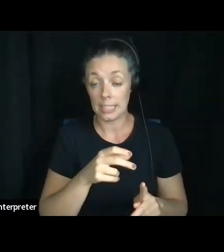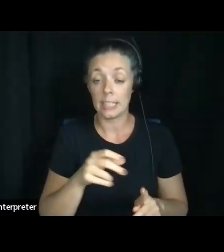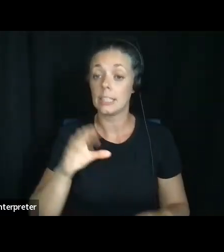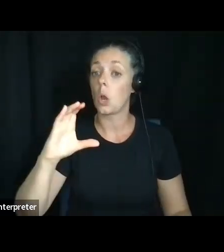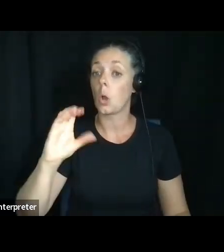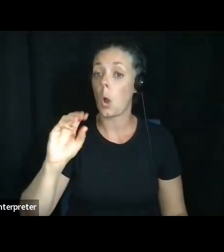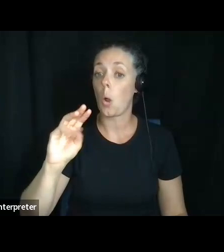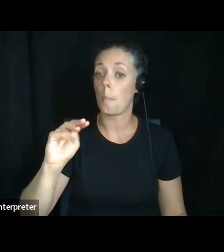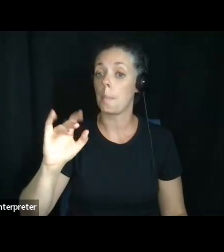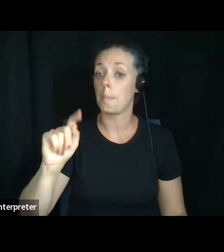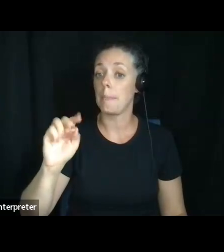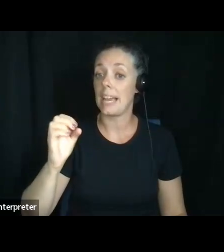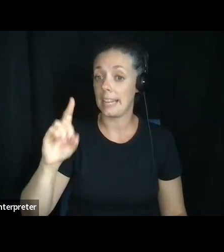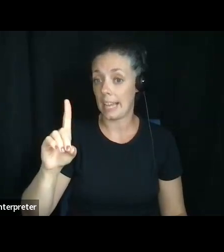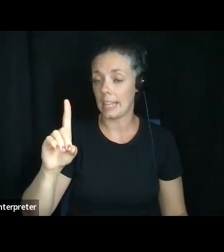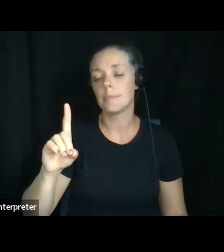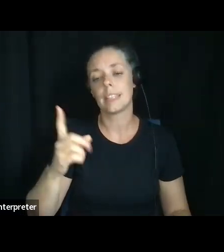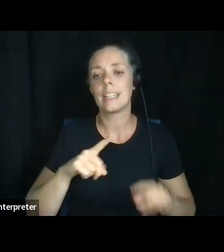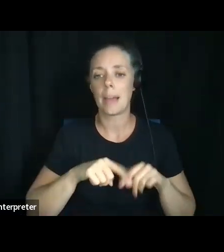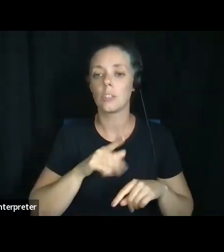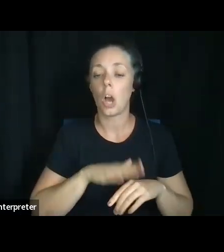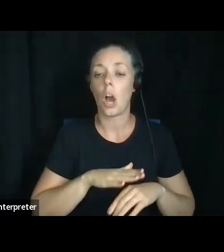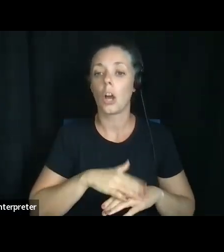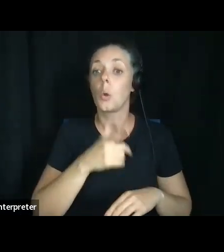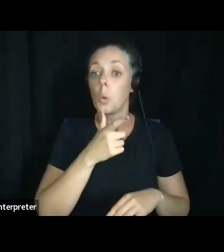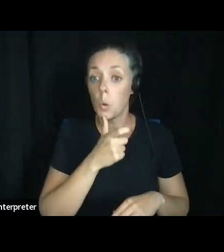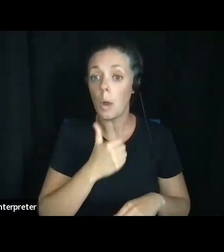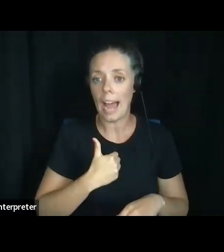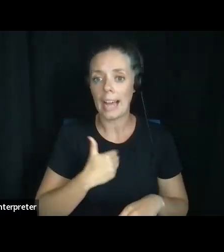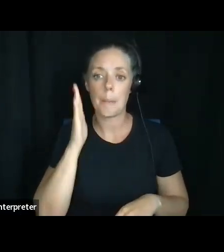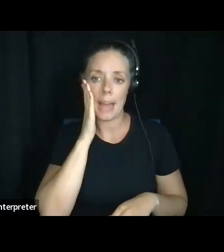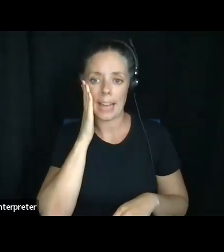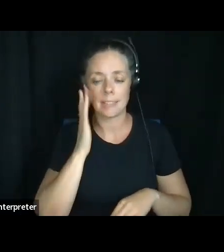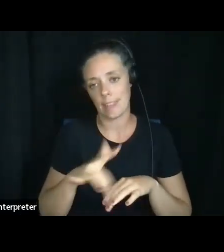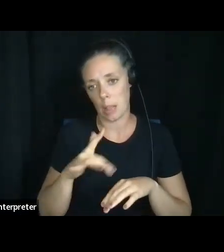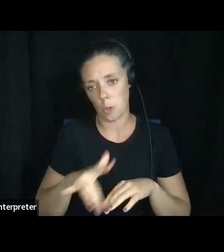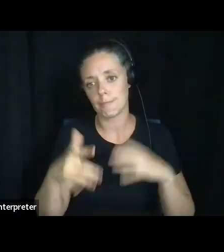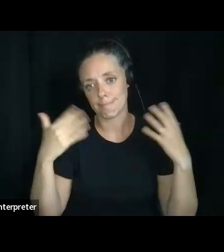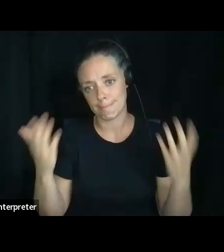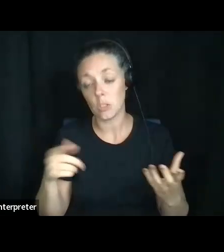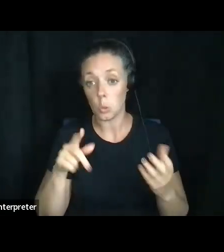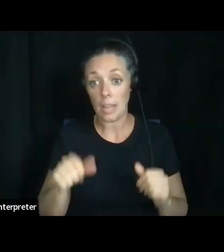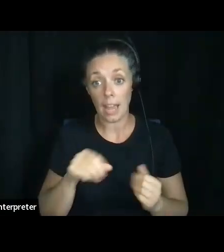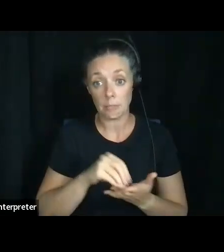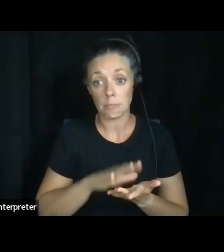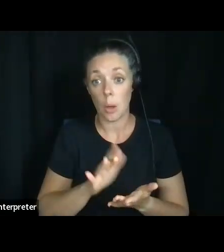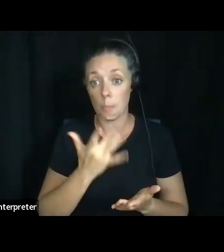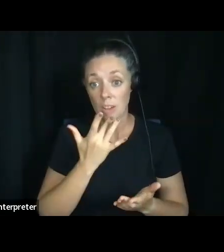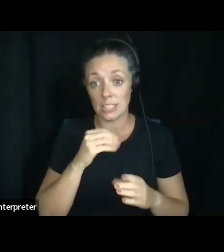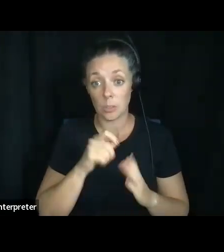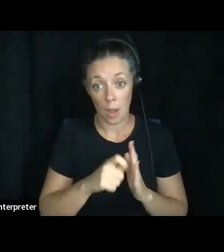it becomes a matter of who has a bed at that point. Um, and so you can put your preferences in writing, but they may or may not be followed